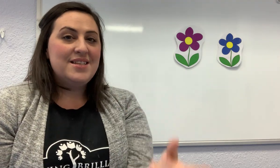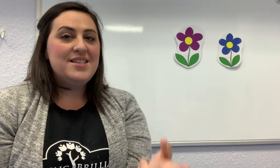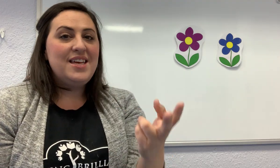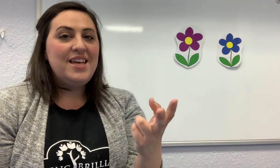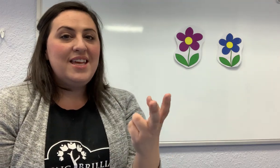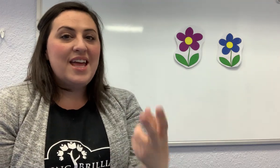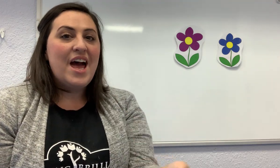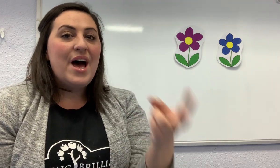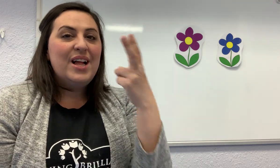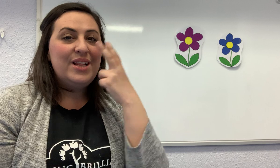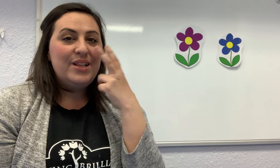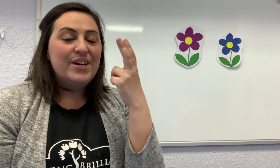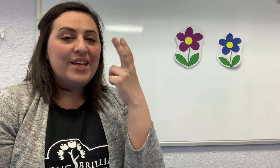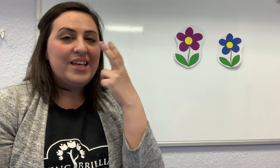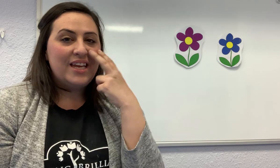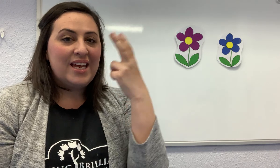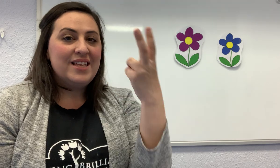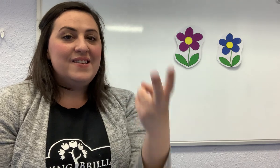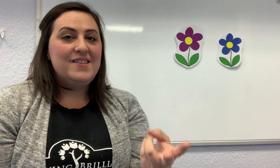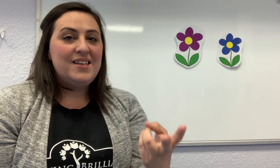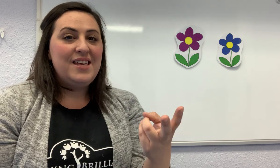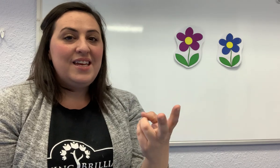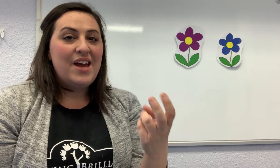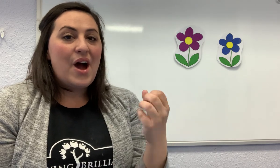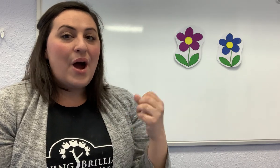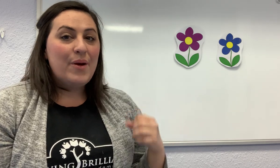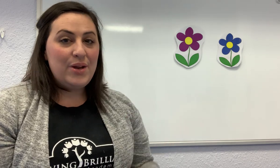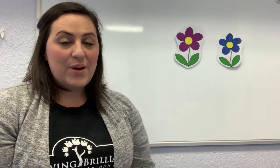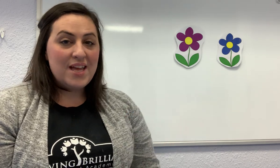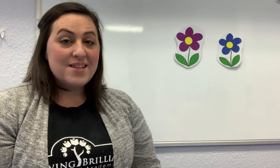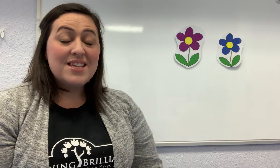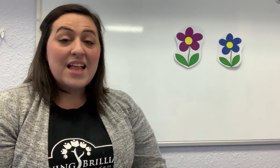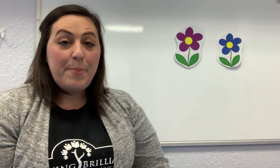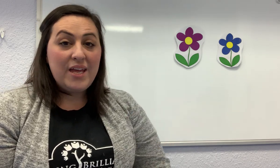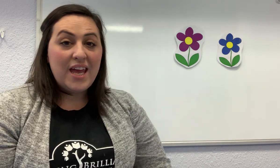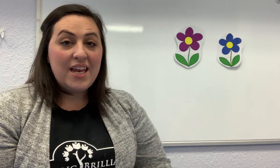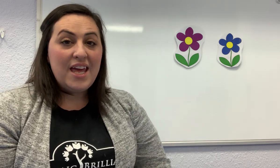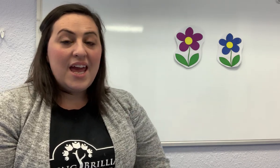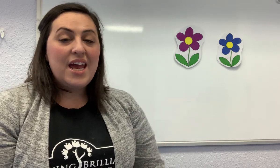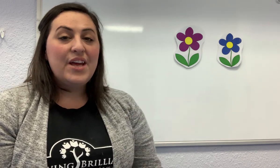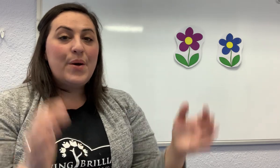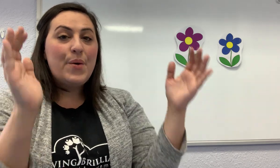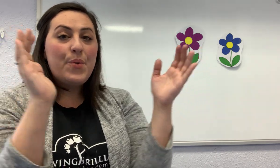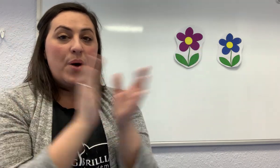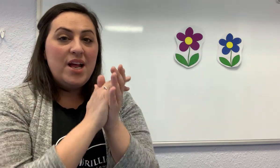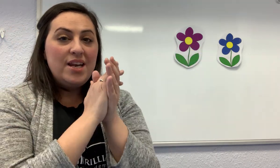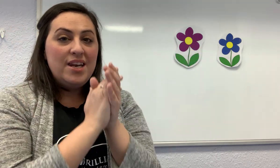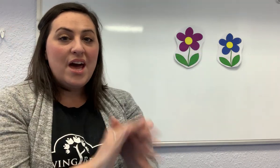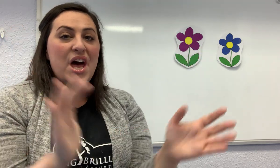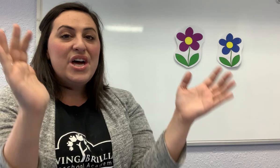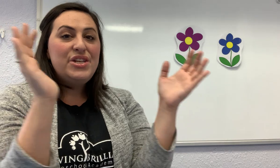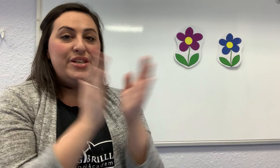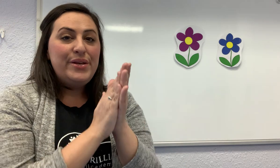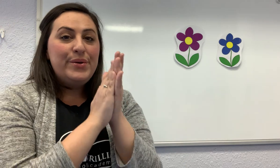see. Look and see. All right, you guys. Let's clap again and go. One, two,